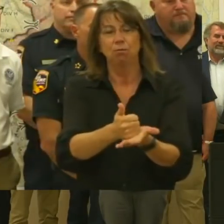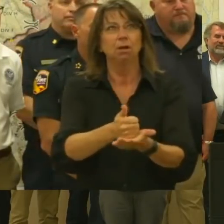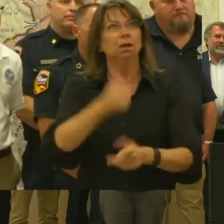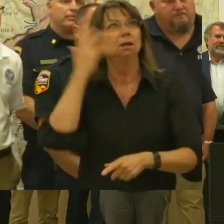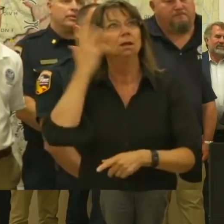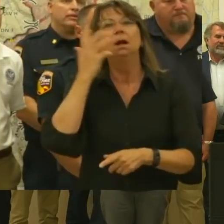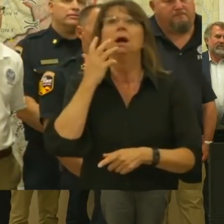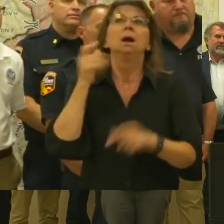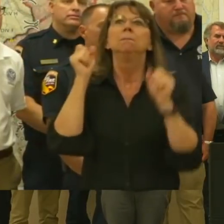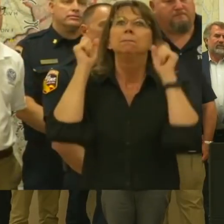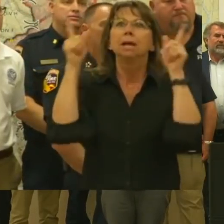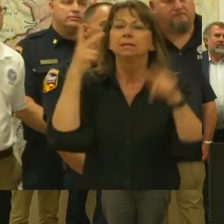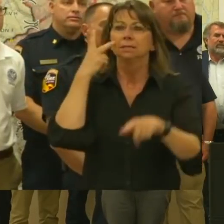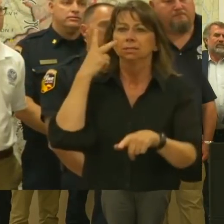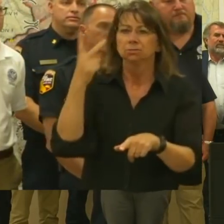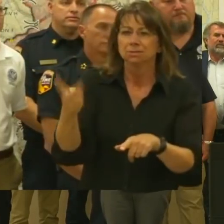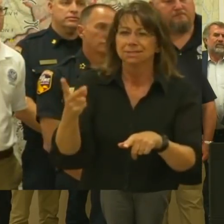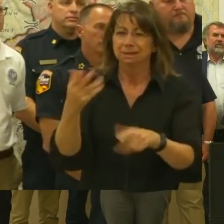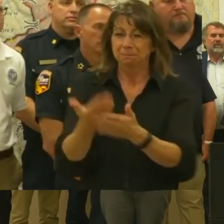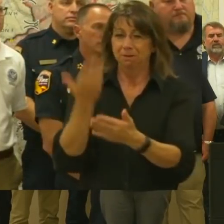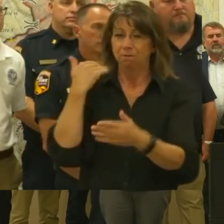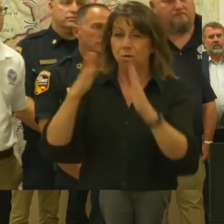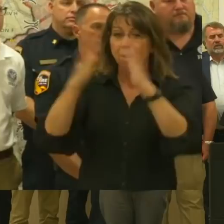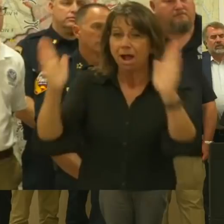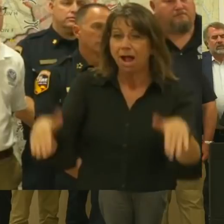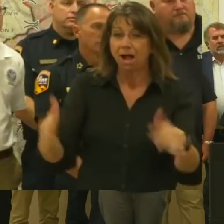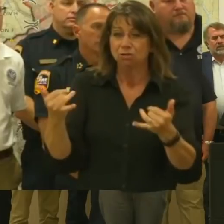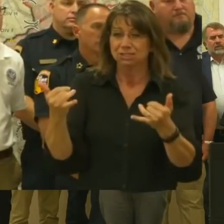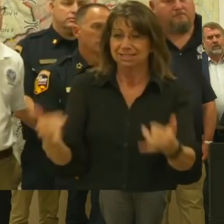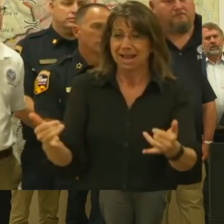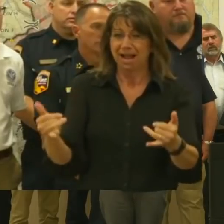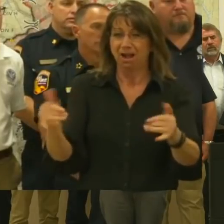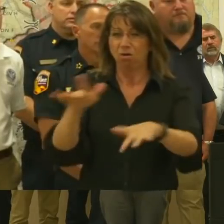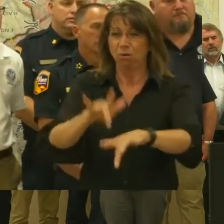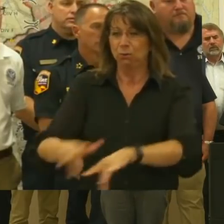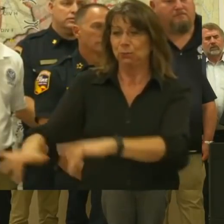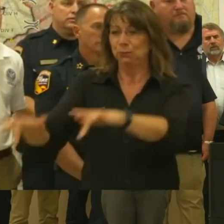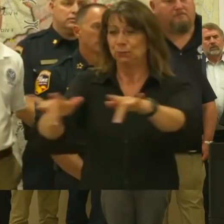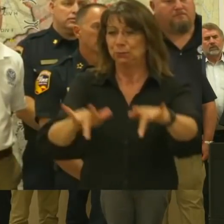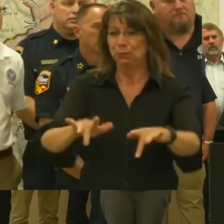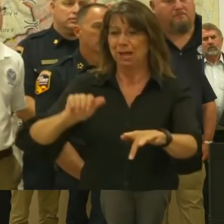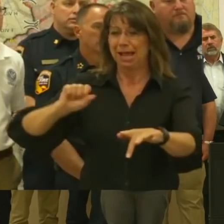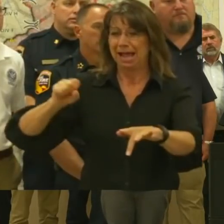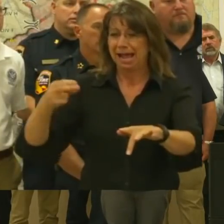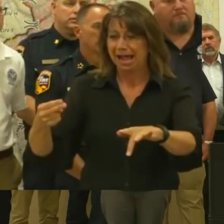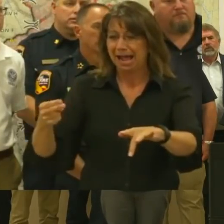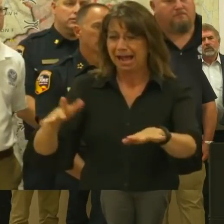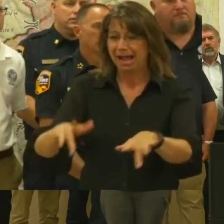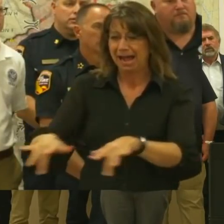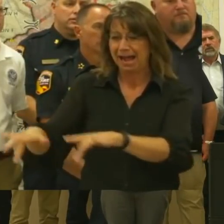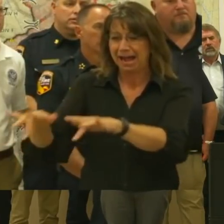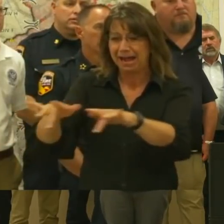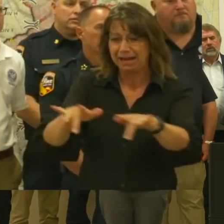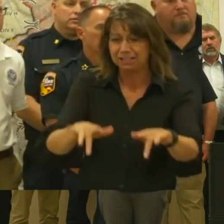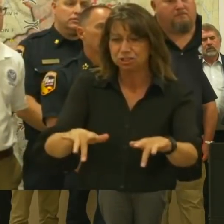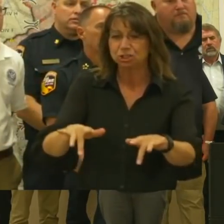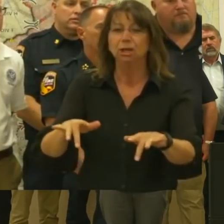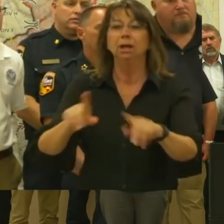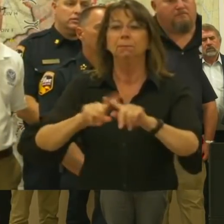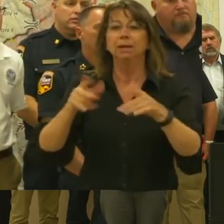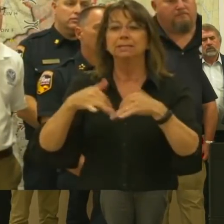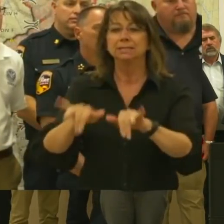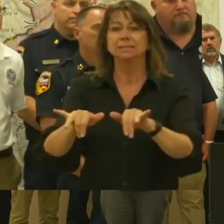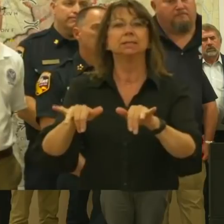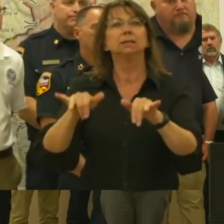ash where a house used to stand, and within that, out of the ash, signs thanking first responders. The